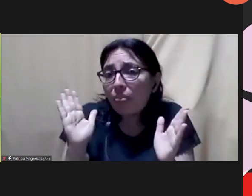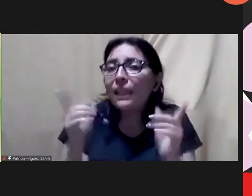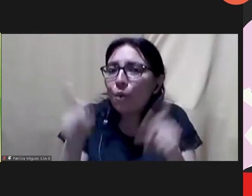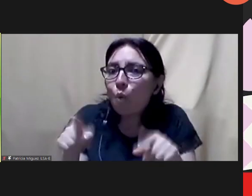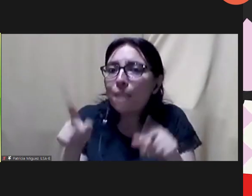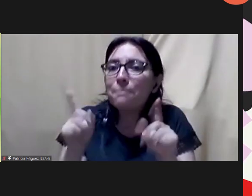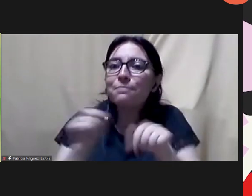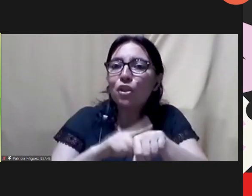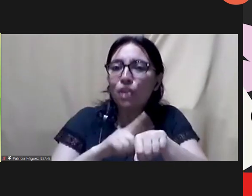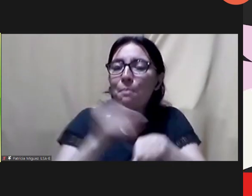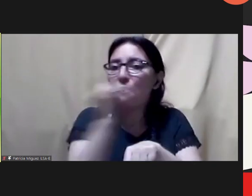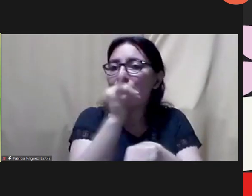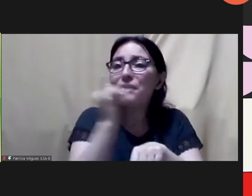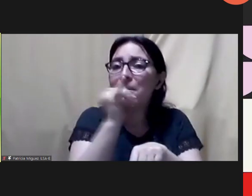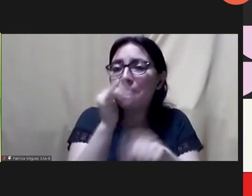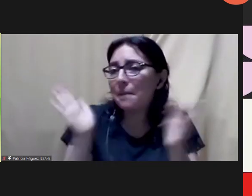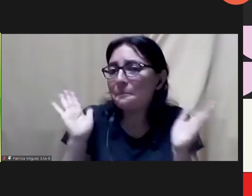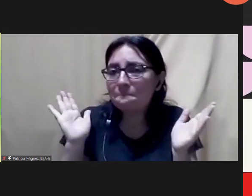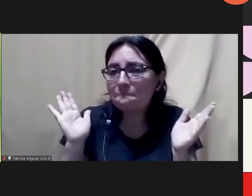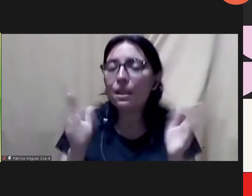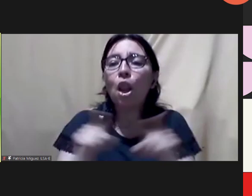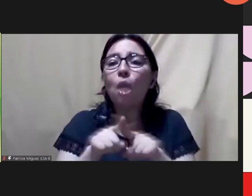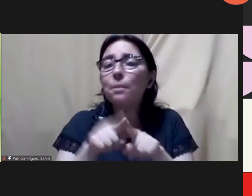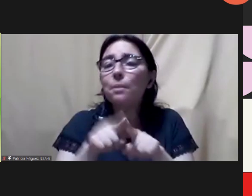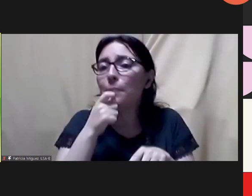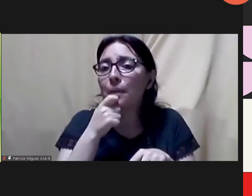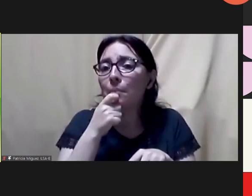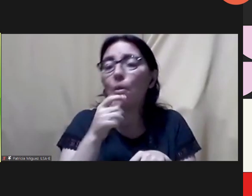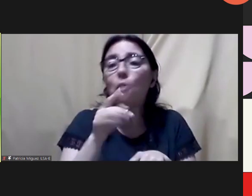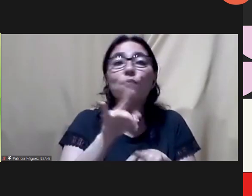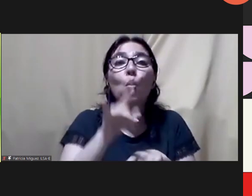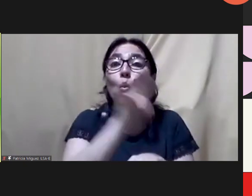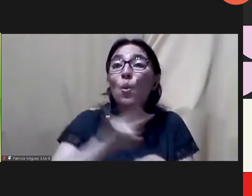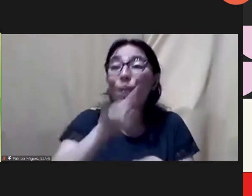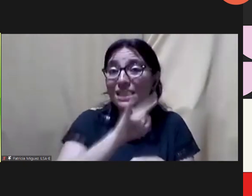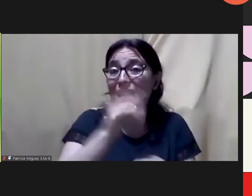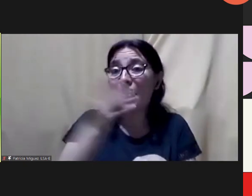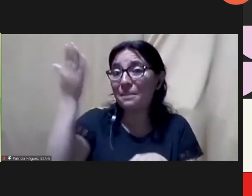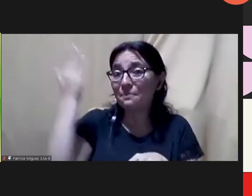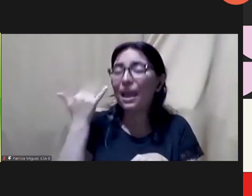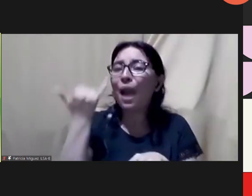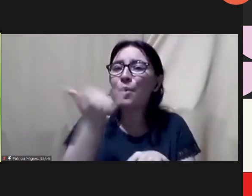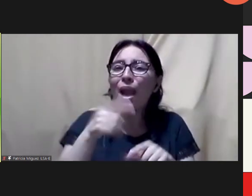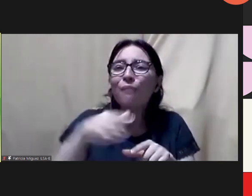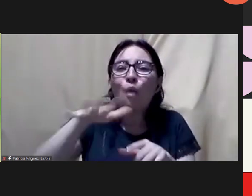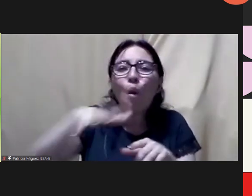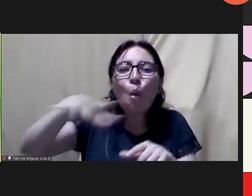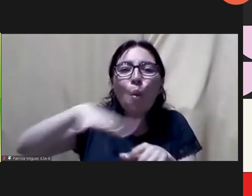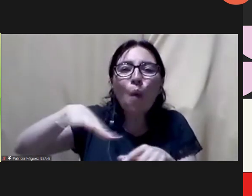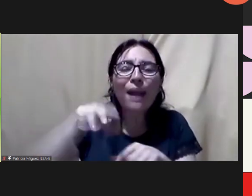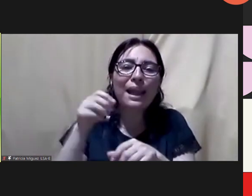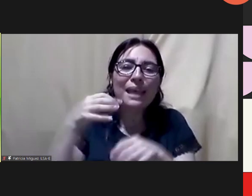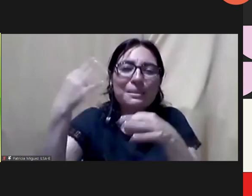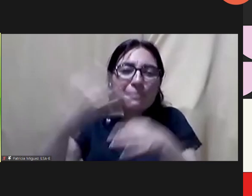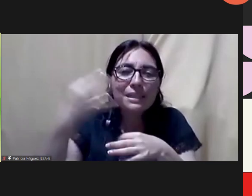taking care of one's children and at the same time shoot. So, for example, at universities,